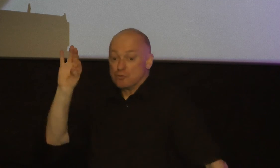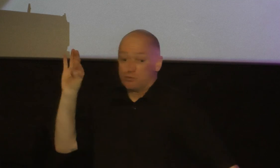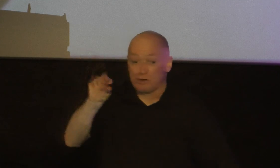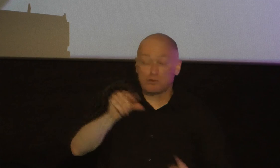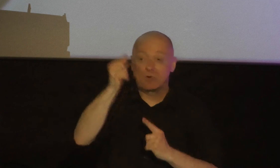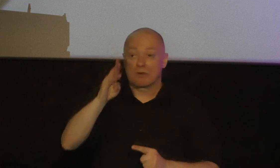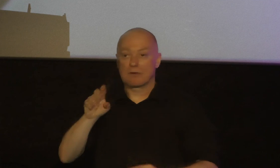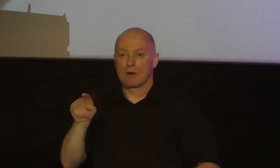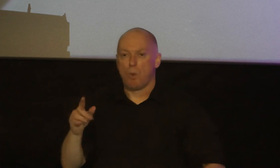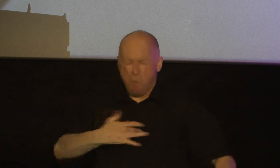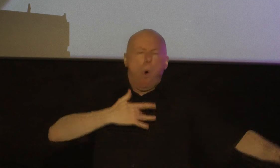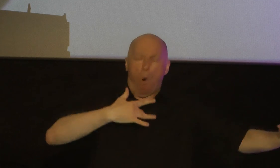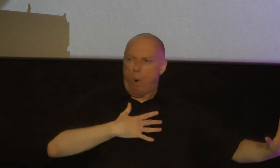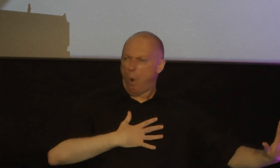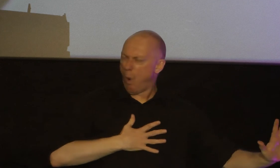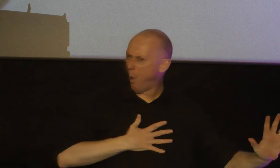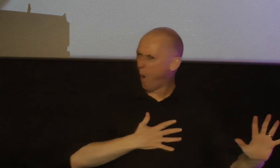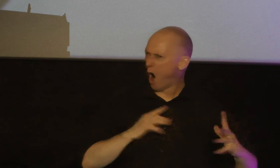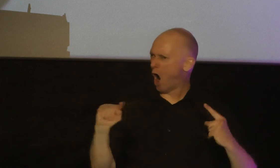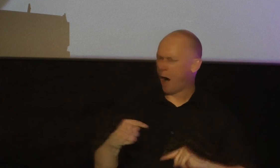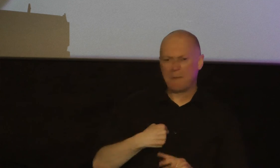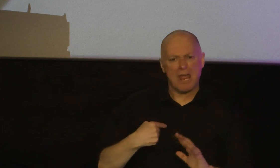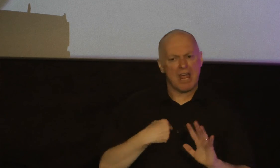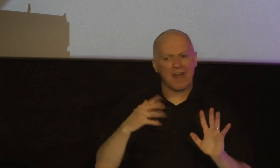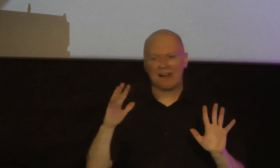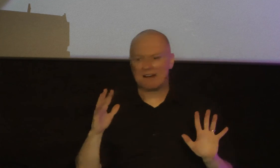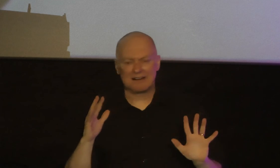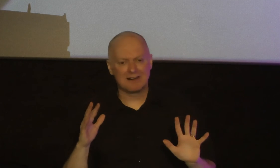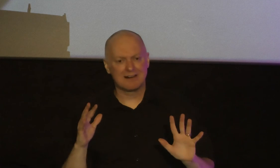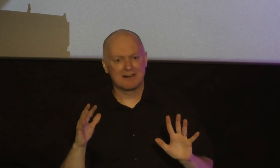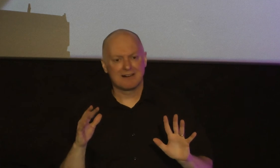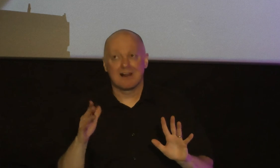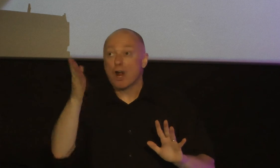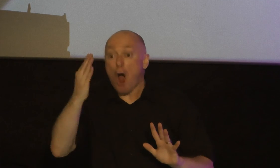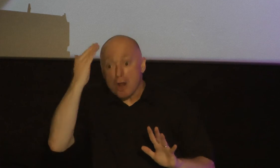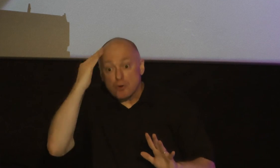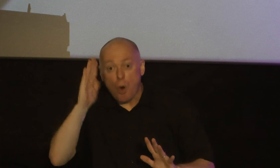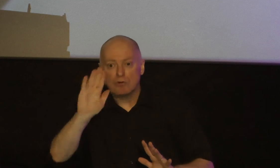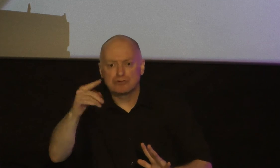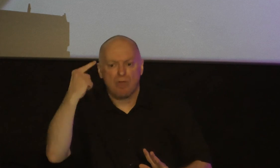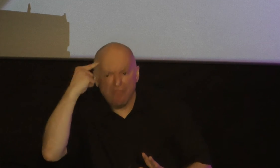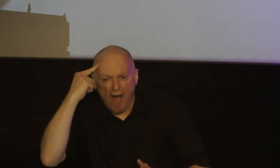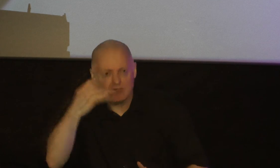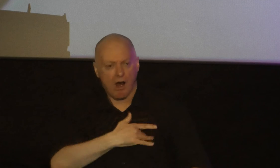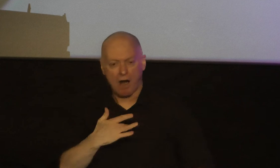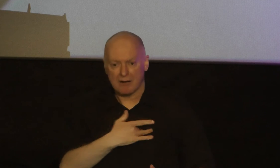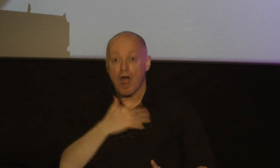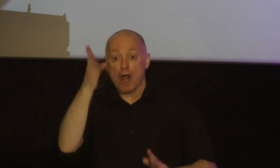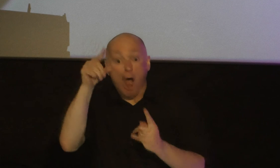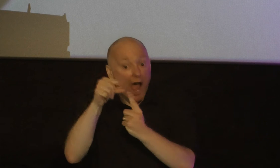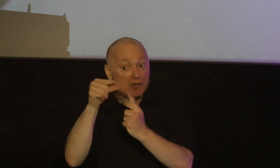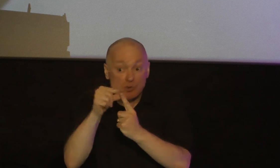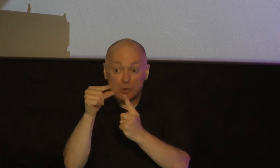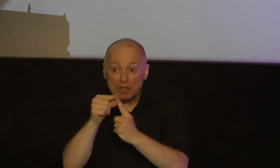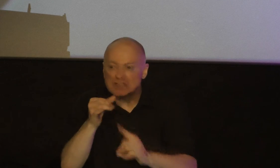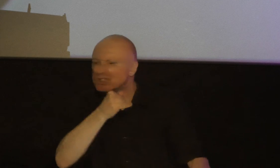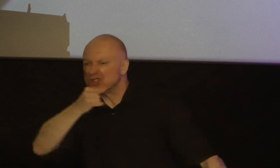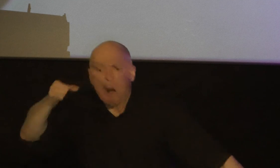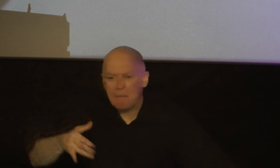soul and spirit of joints and of marrow and discerning the thoughts and intentions of the heart God's word loved ones is sharp and